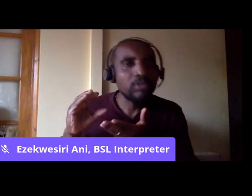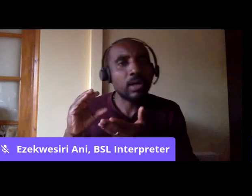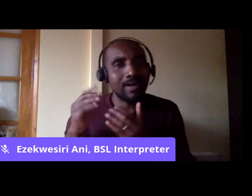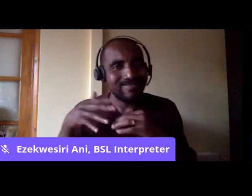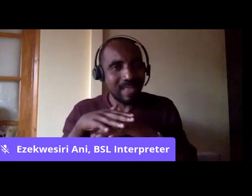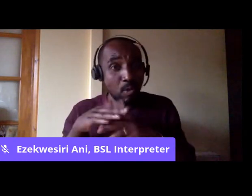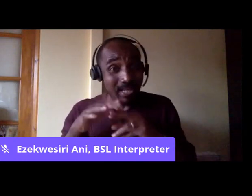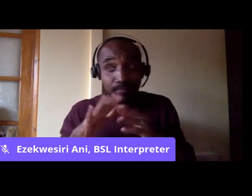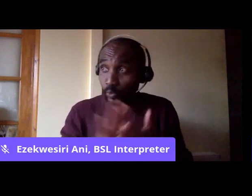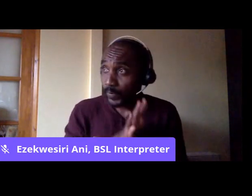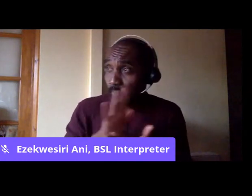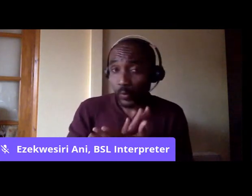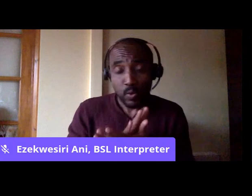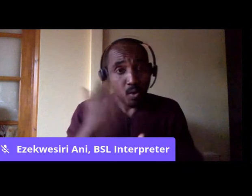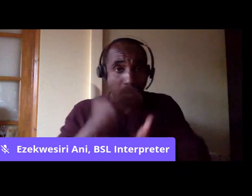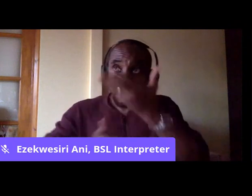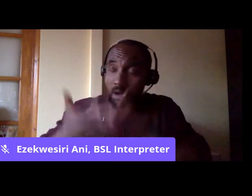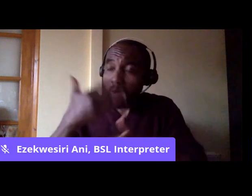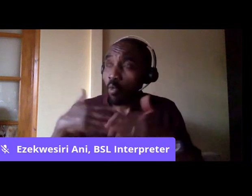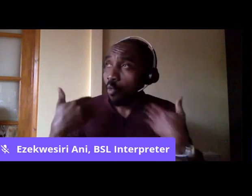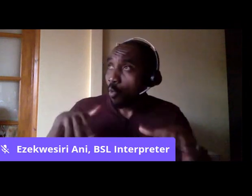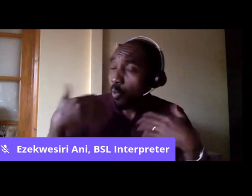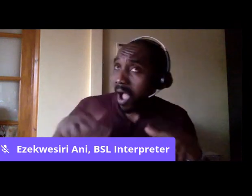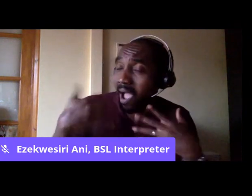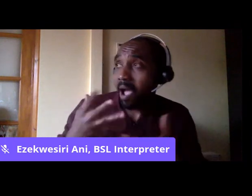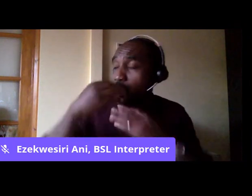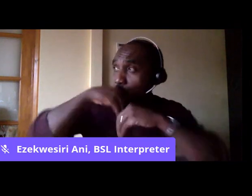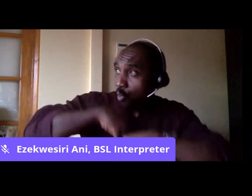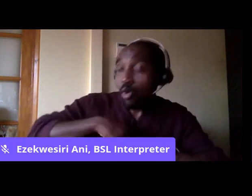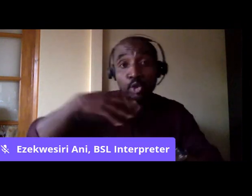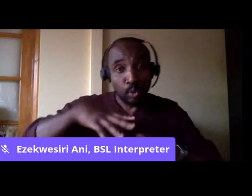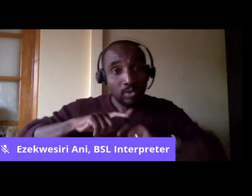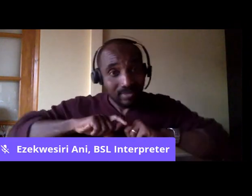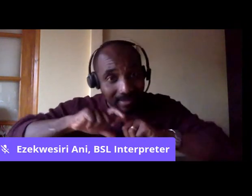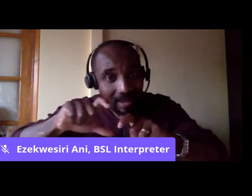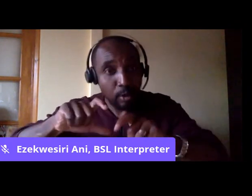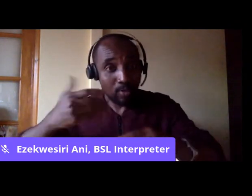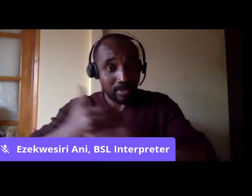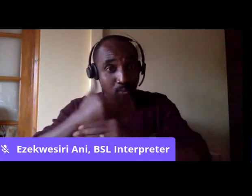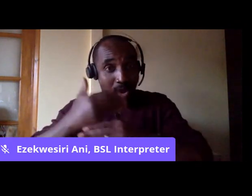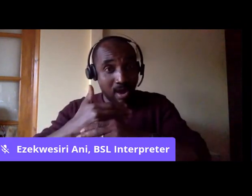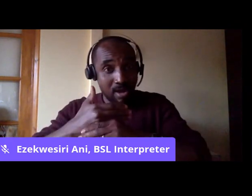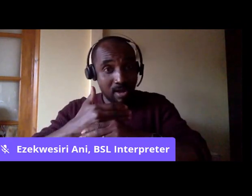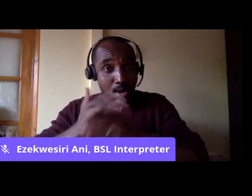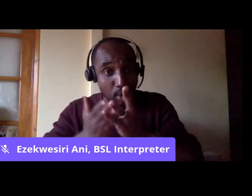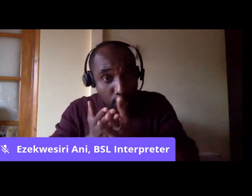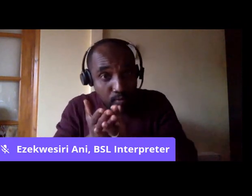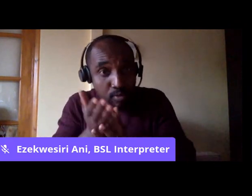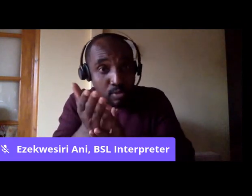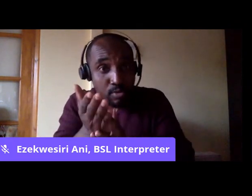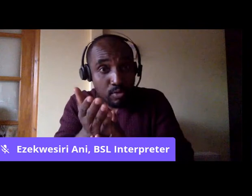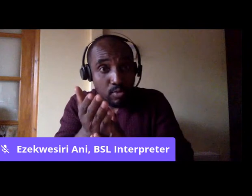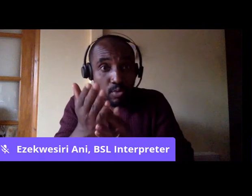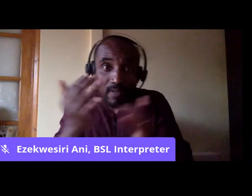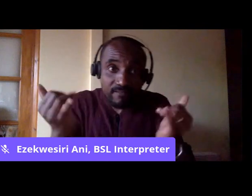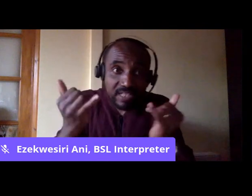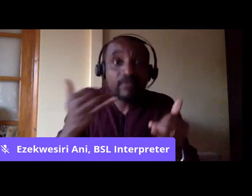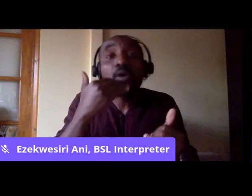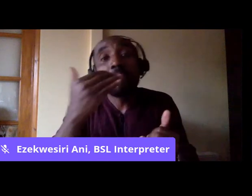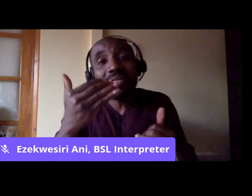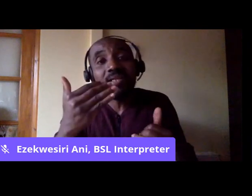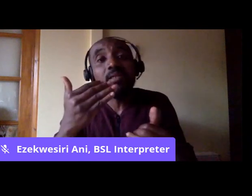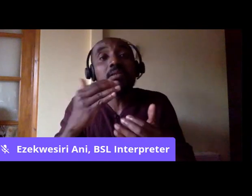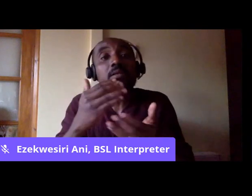and you'd like us to help sustain our work throughout this festival, and beyond, please consider supporting us at